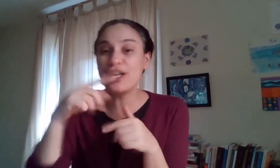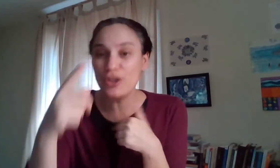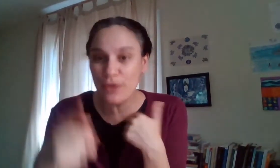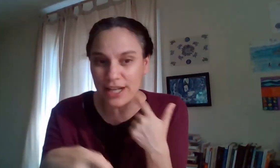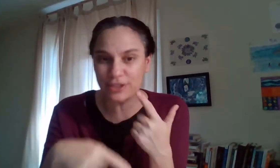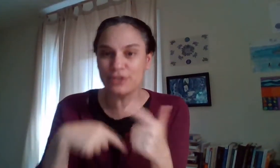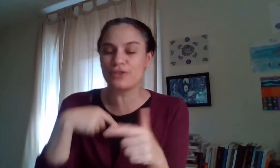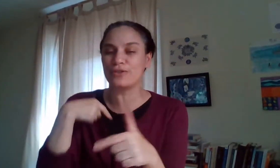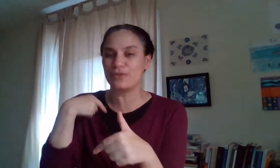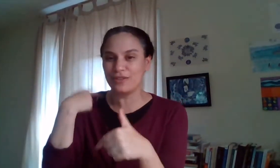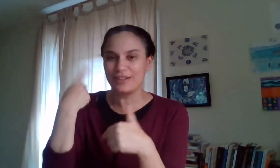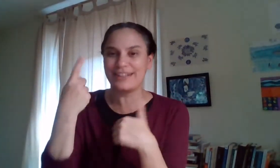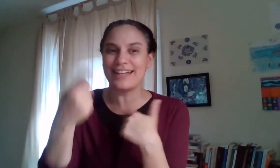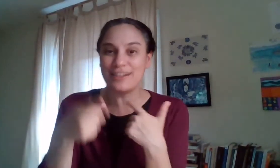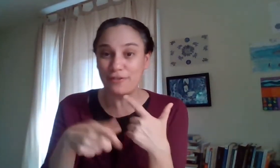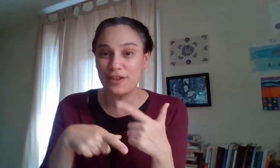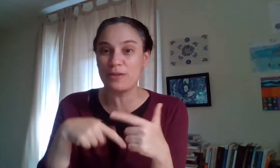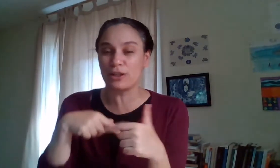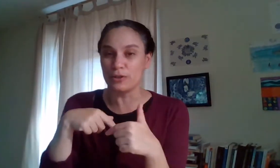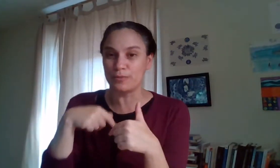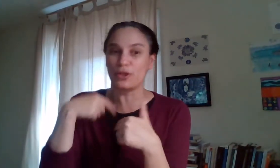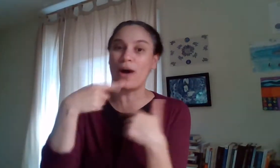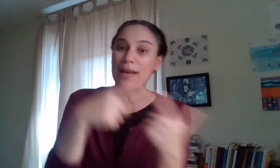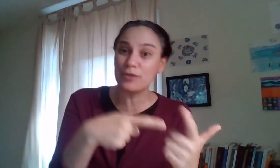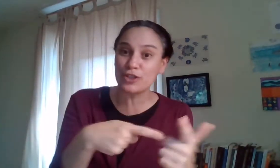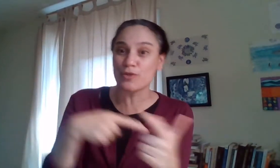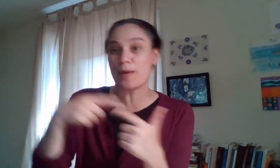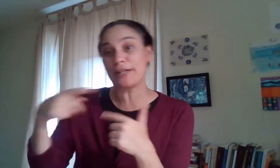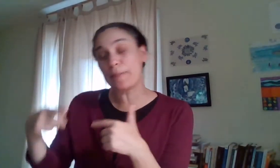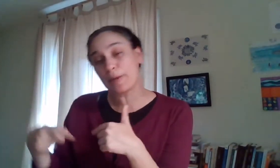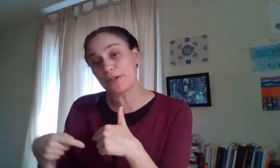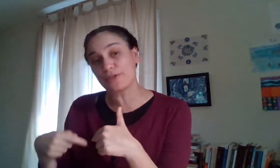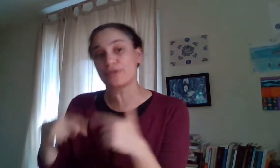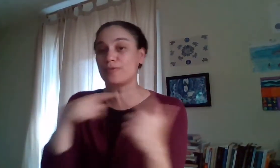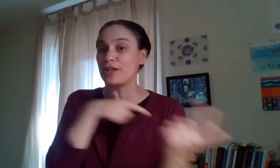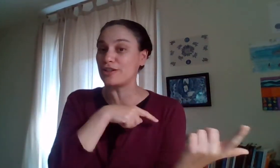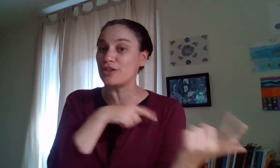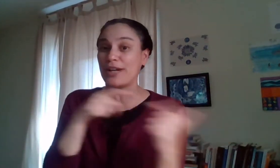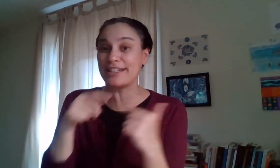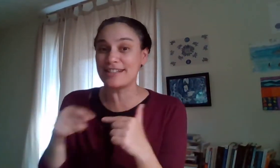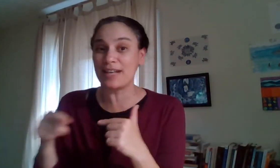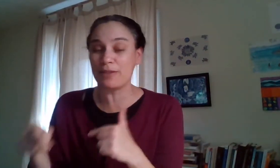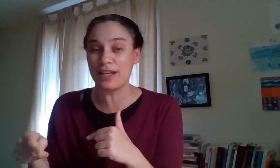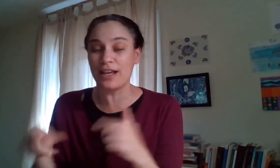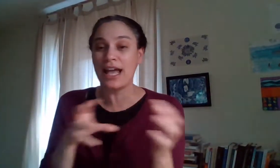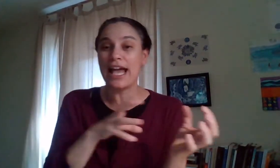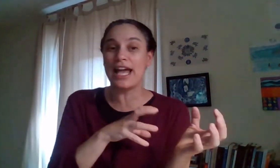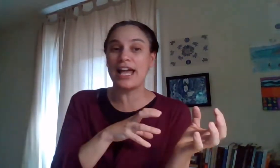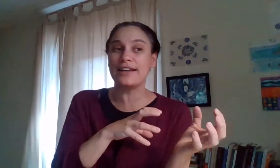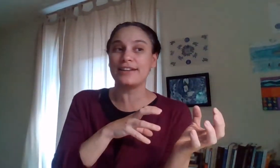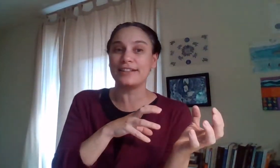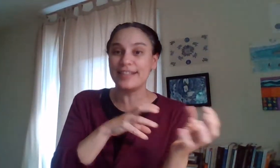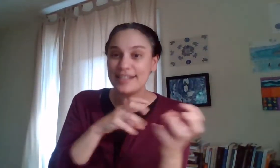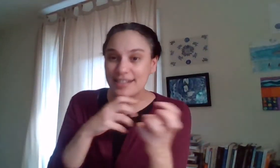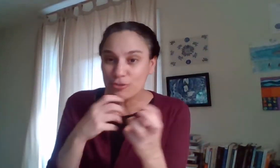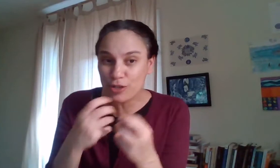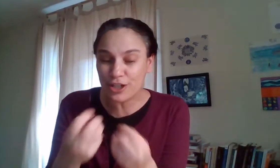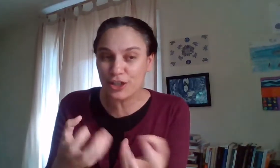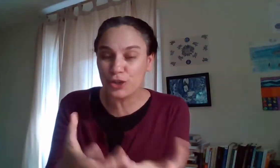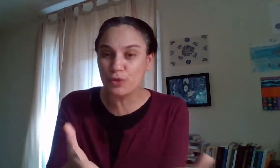you get to get the feedback loop you know i'm on the group other people are on the group that are trying the same thing and this is where you